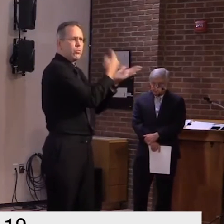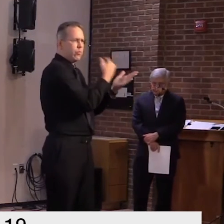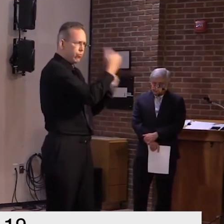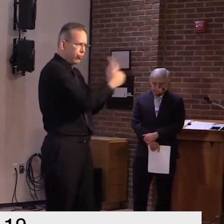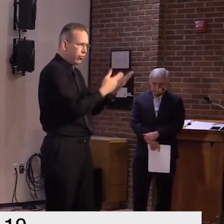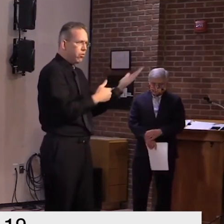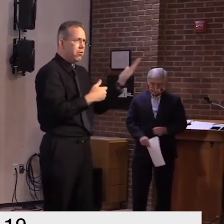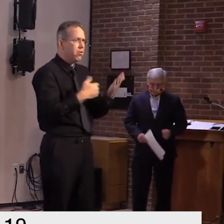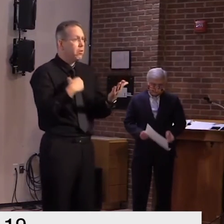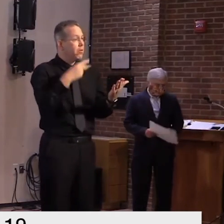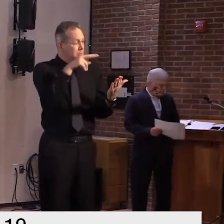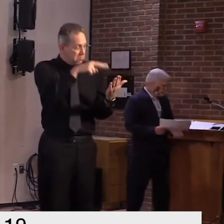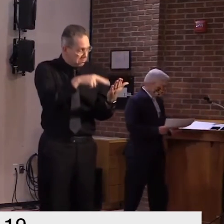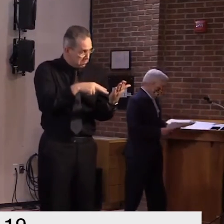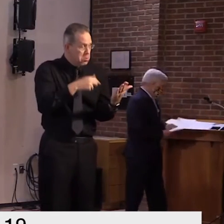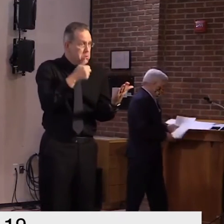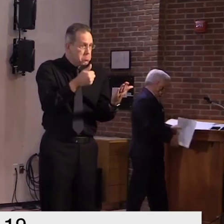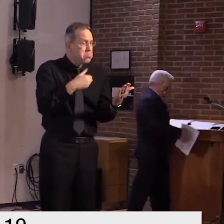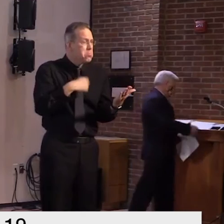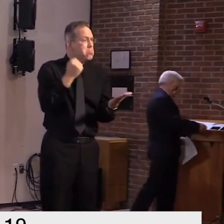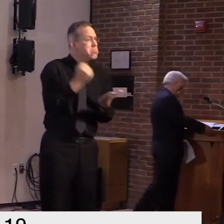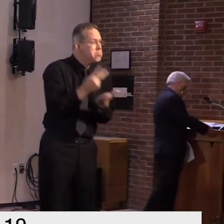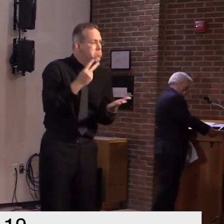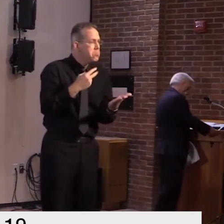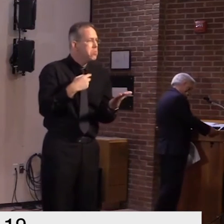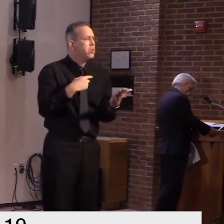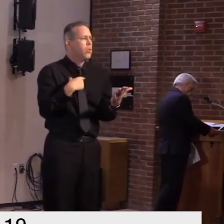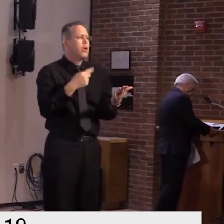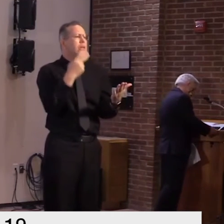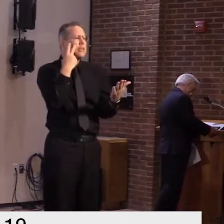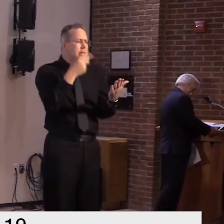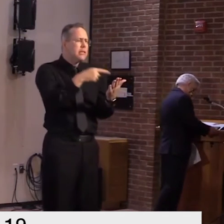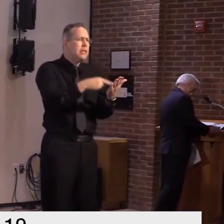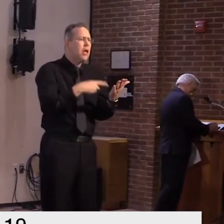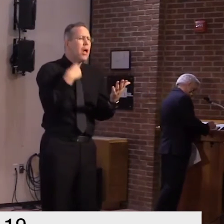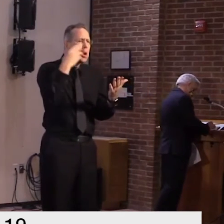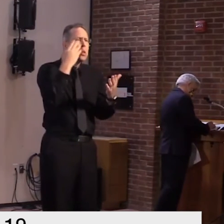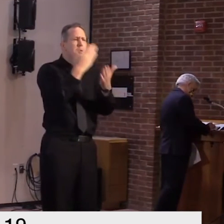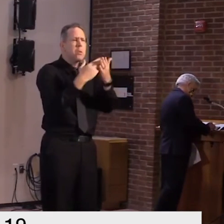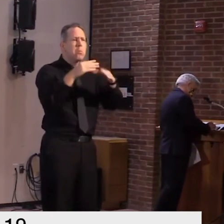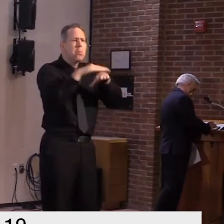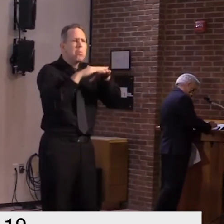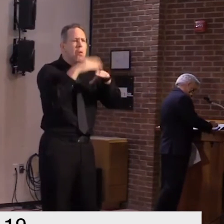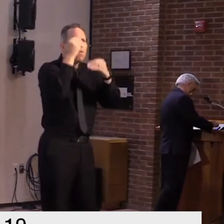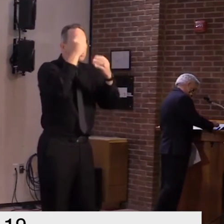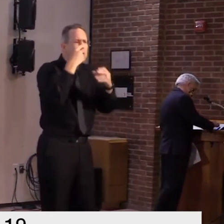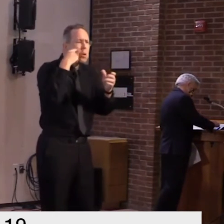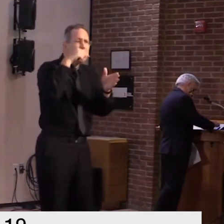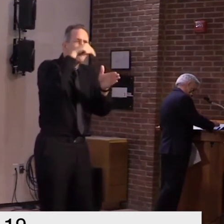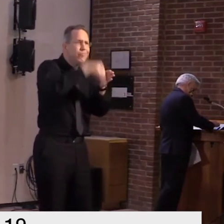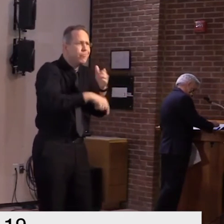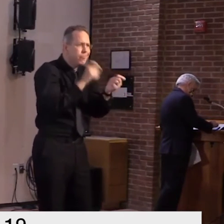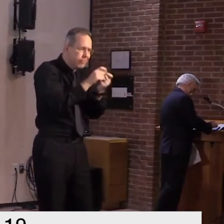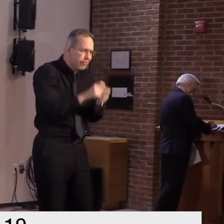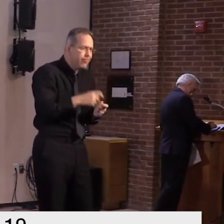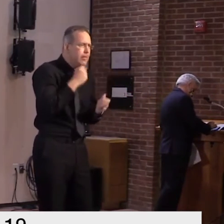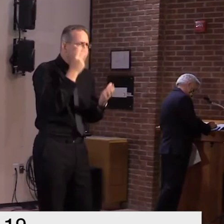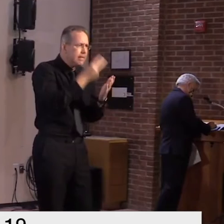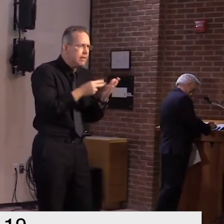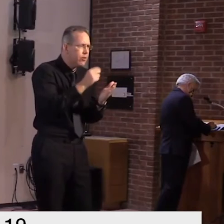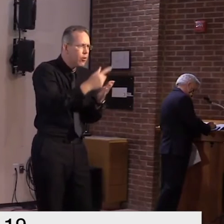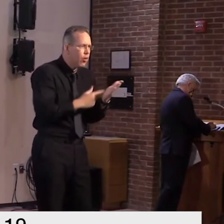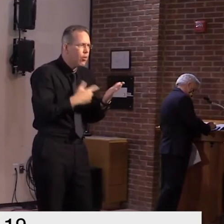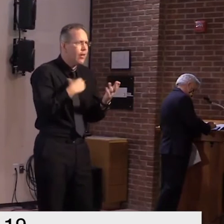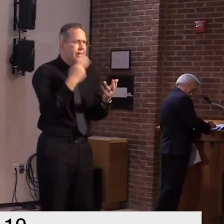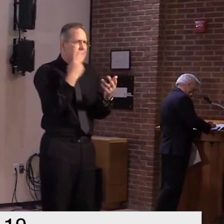i would sign it uh based on what i know about it but we haven't seen any of the details and we haven't seen it along with the elections law bill uh that hasn't